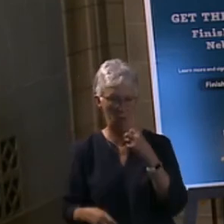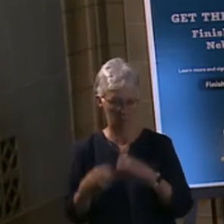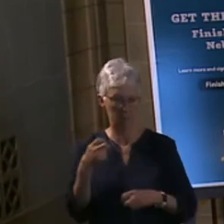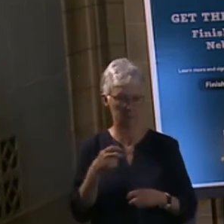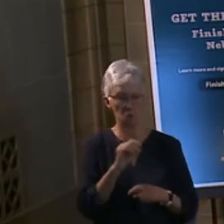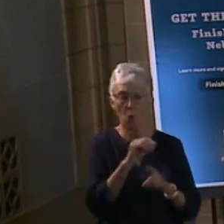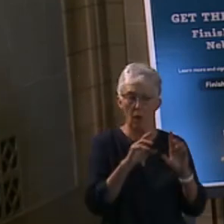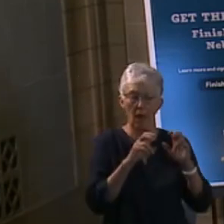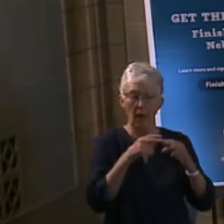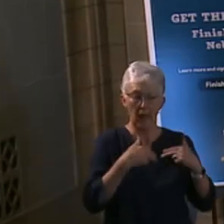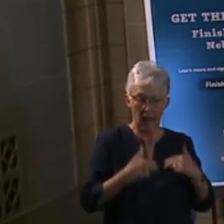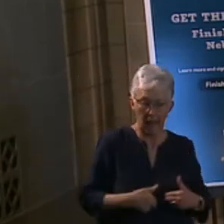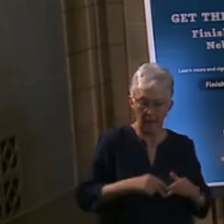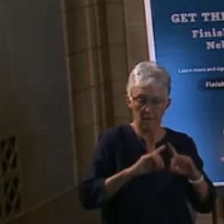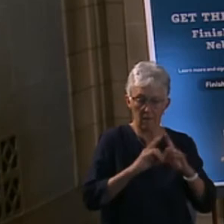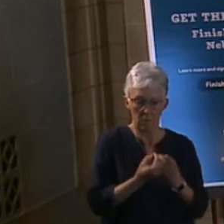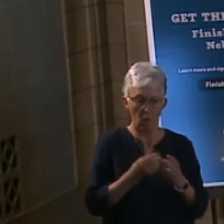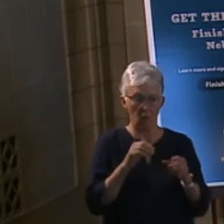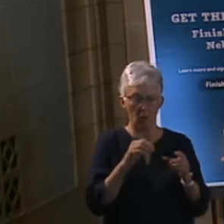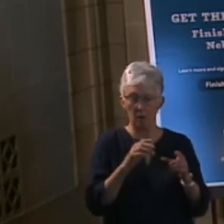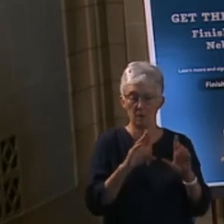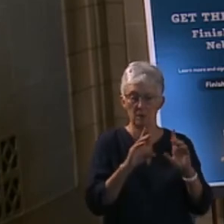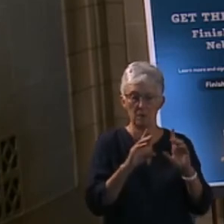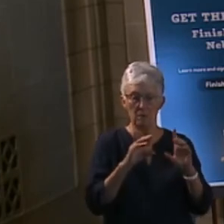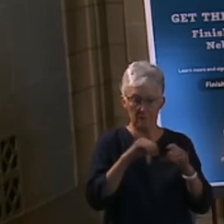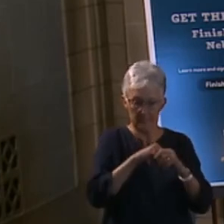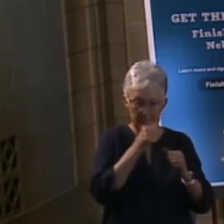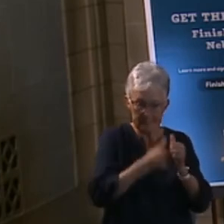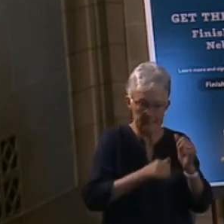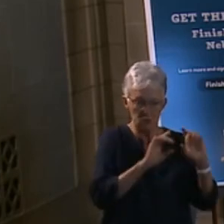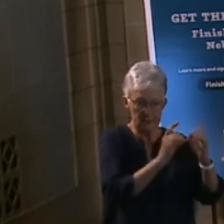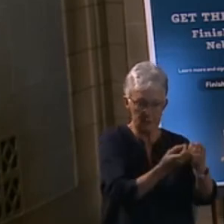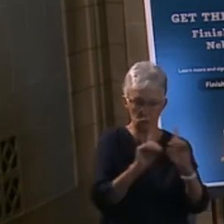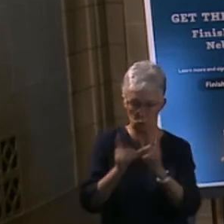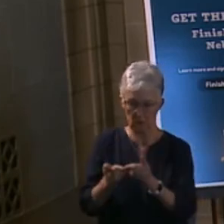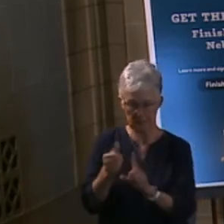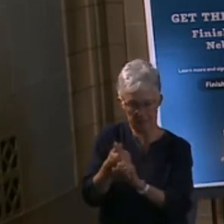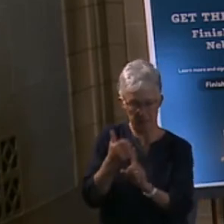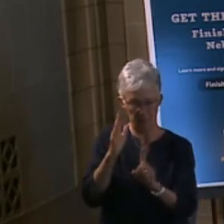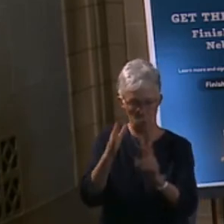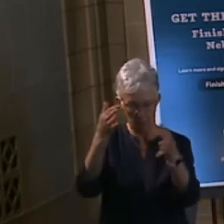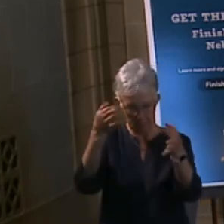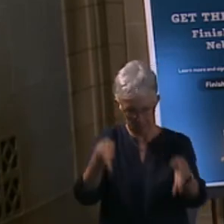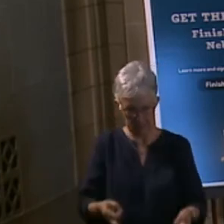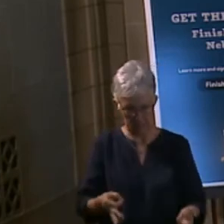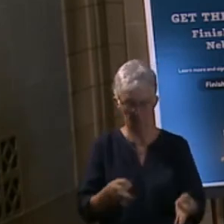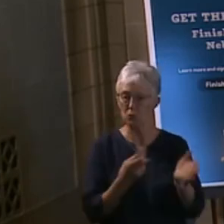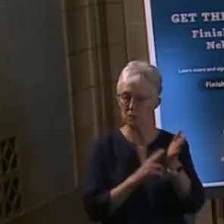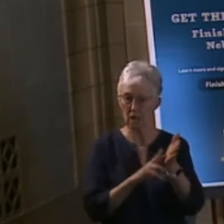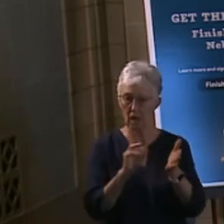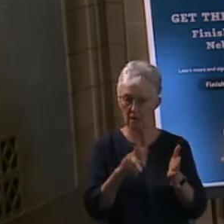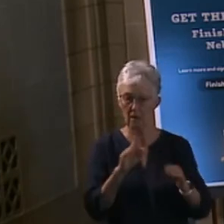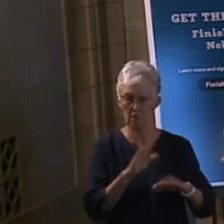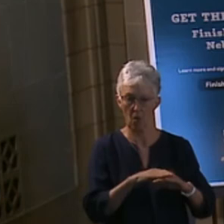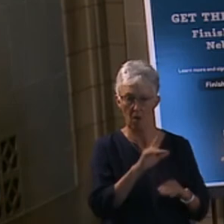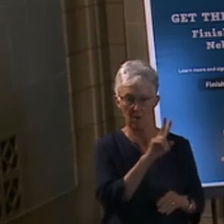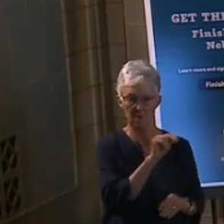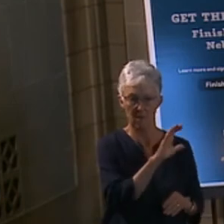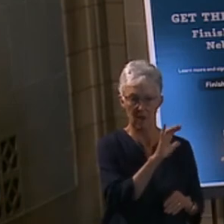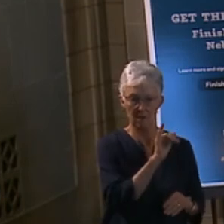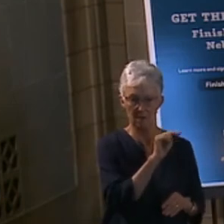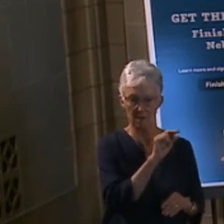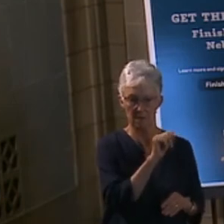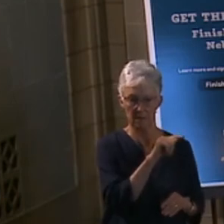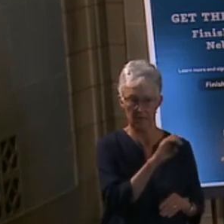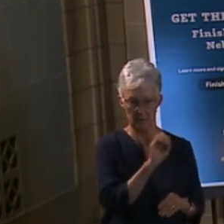it's another important reason why people should be getting signed up on vaccinate.ne.gov or going